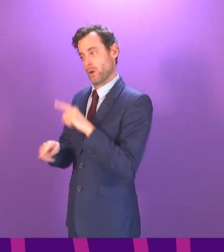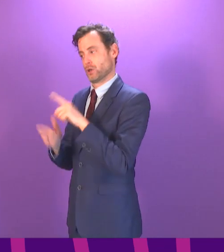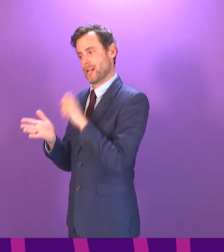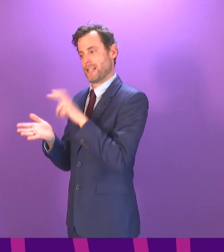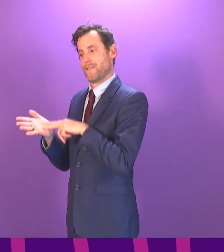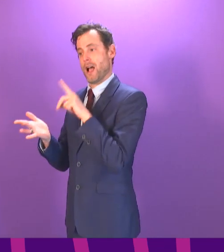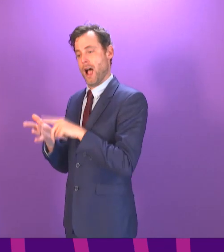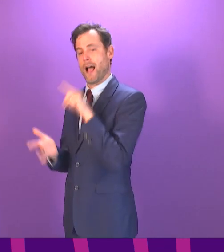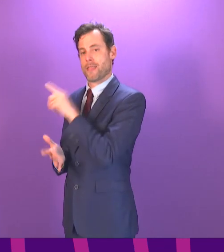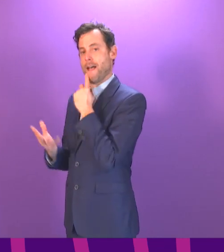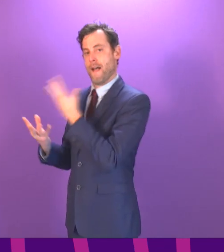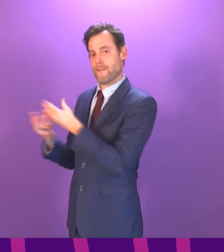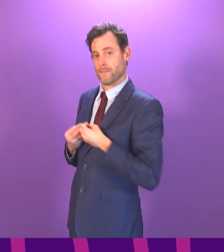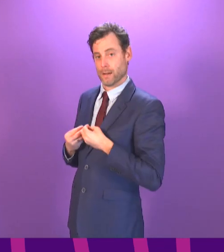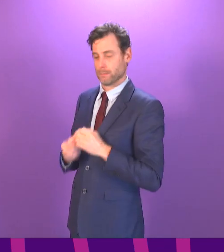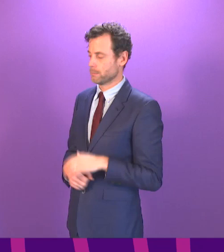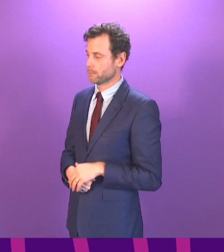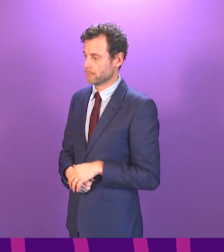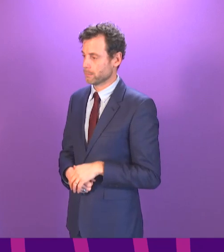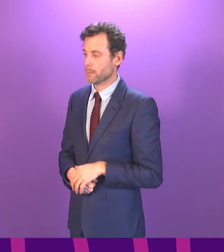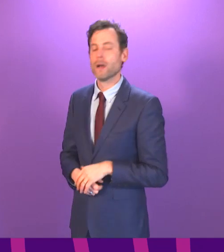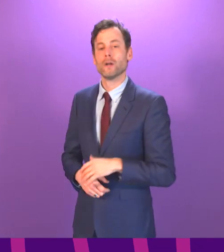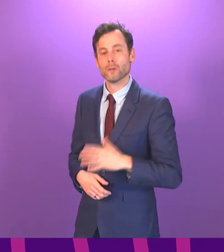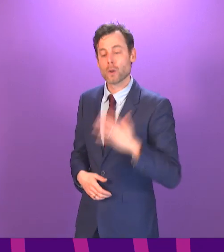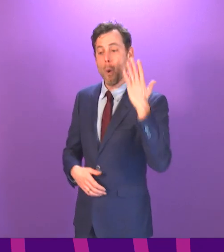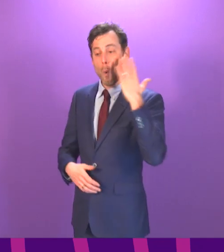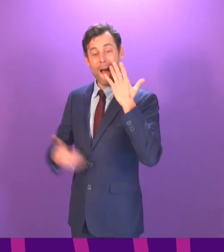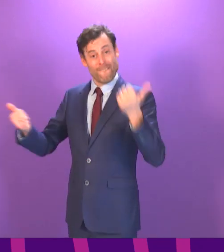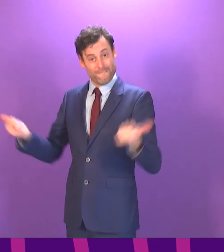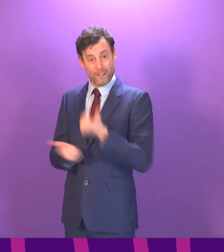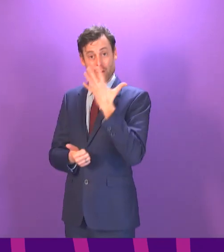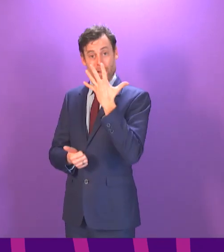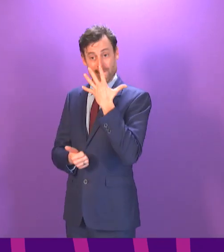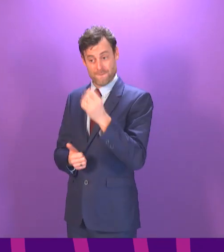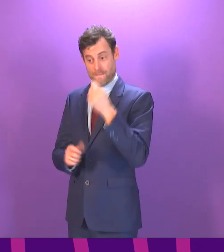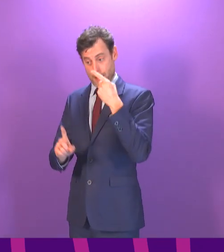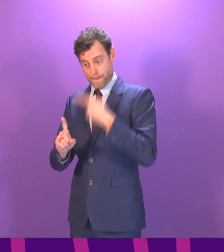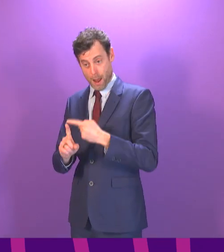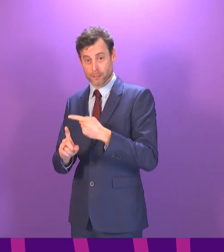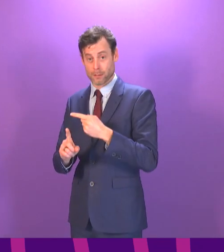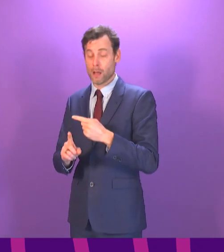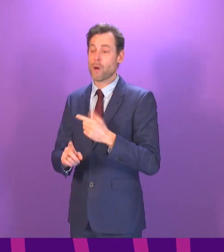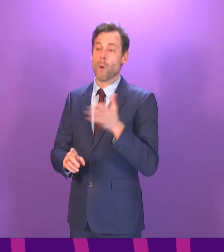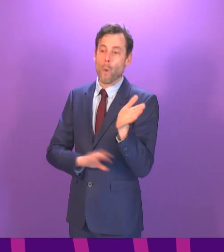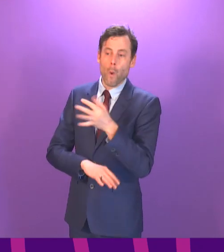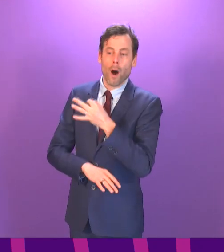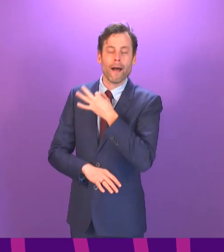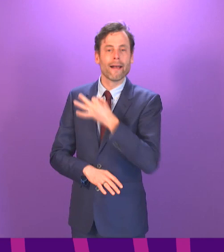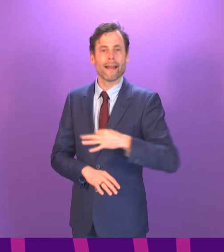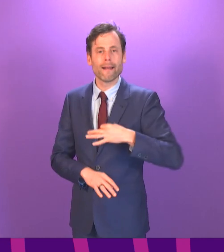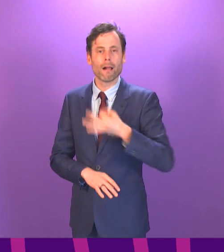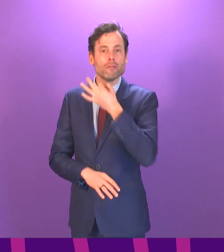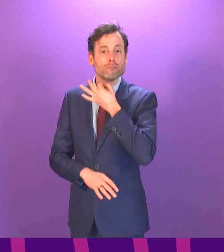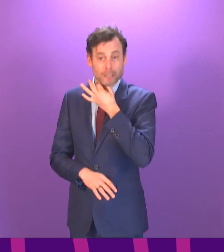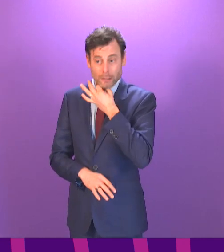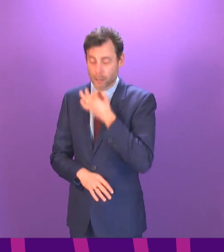be thinking about the order in which we vaccinate the rest of the adult population. The JCVI are currently considering what advice they might give